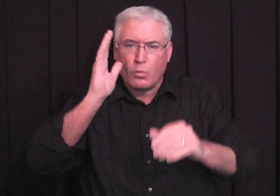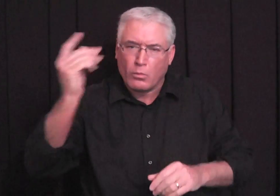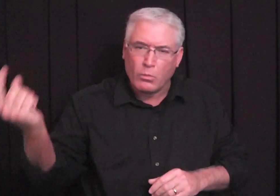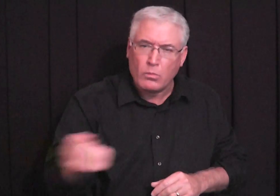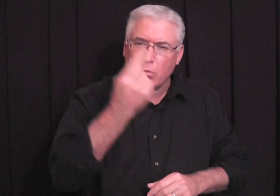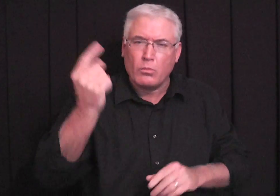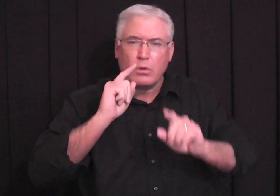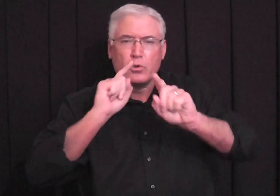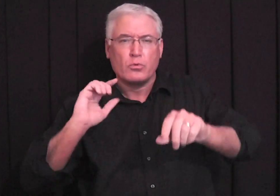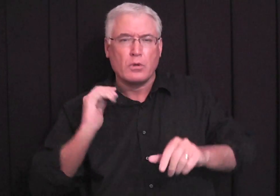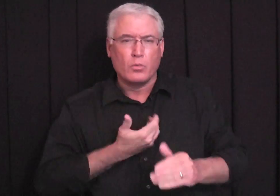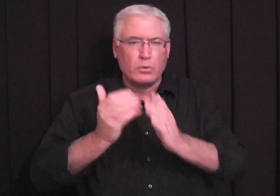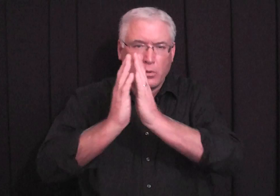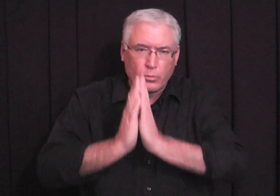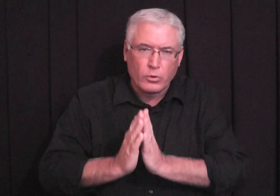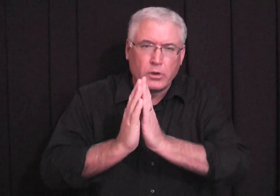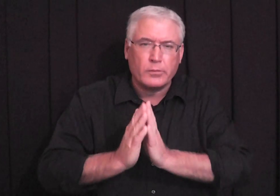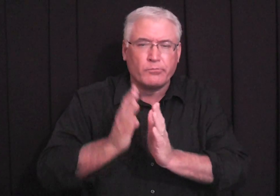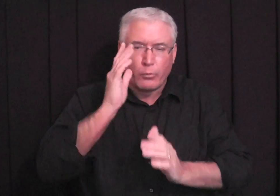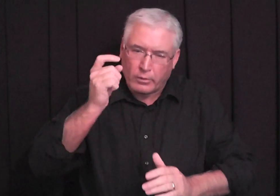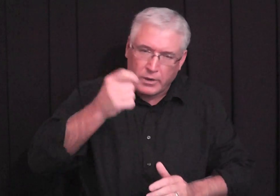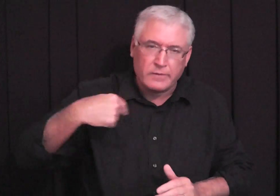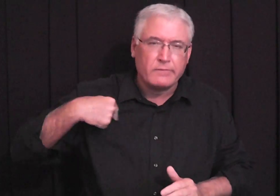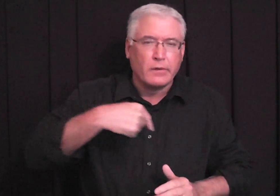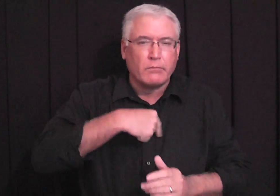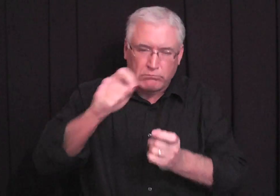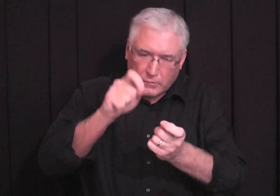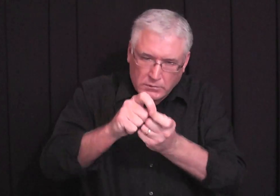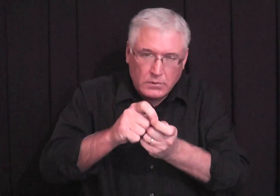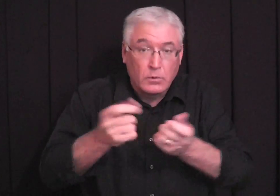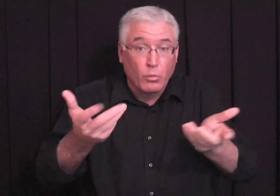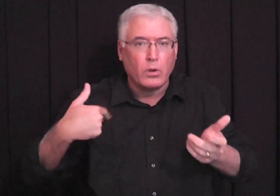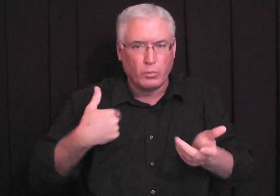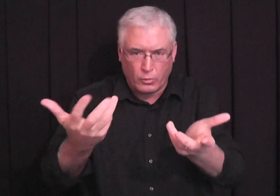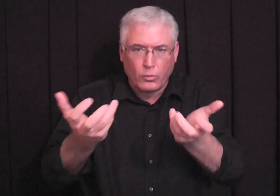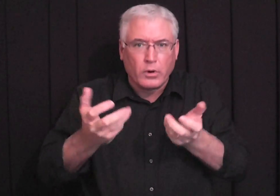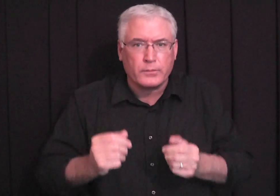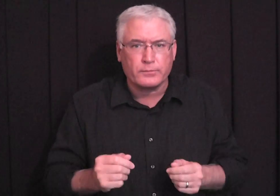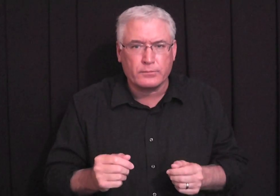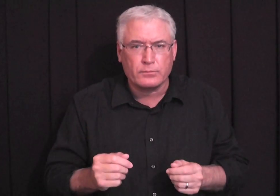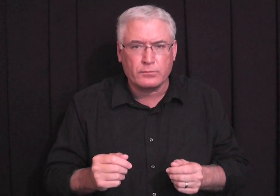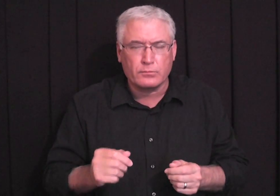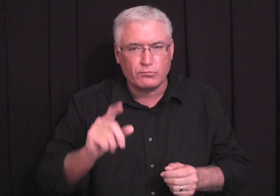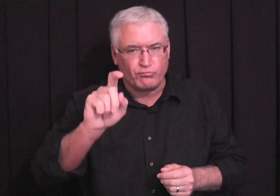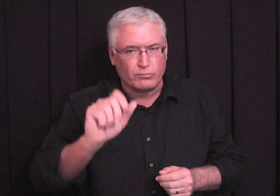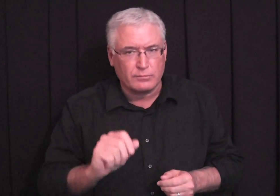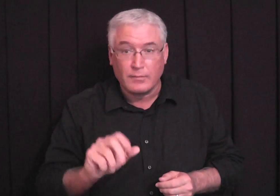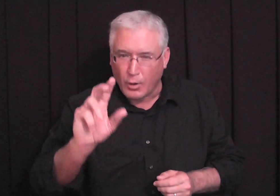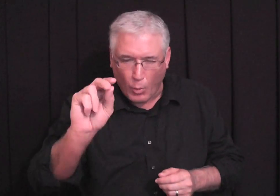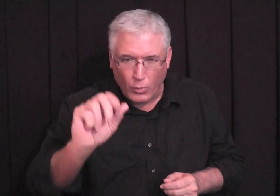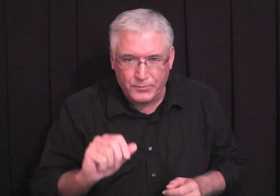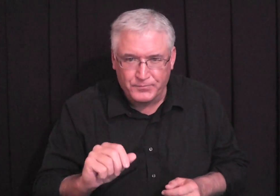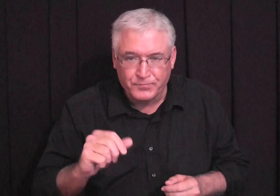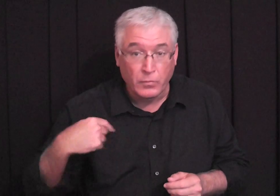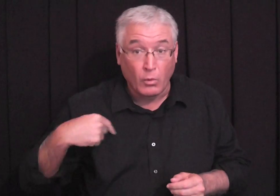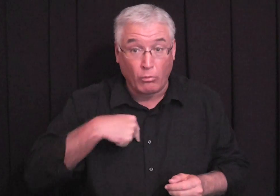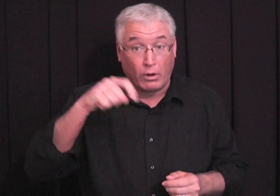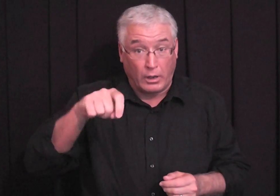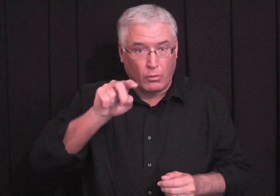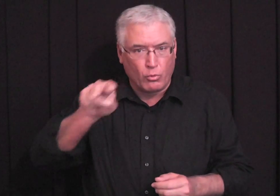the Bible say that the Father will always give us whatever that we, you know, ask specifically what we ask? No, it doesn't.